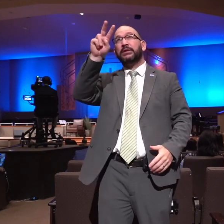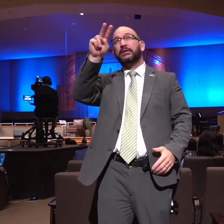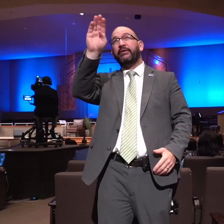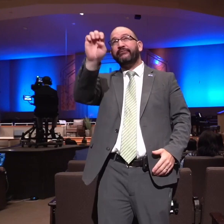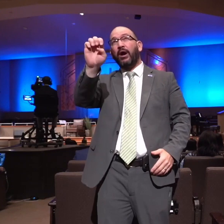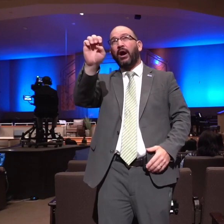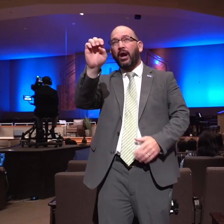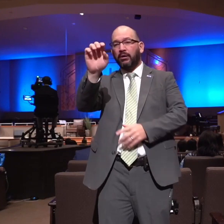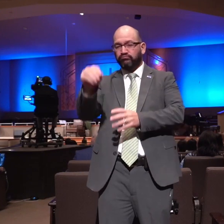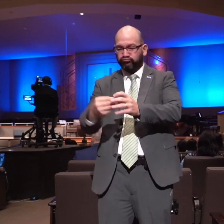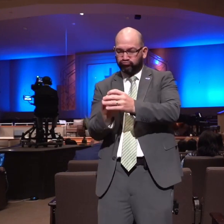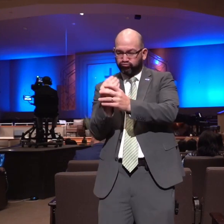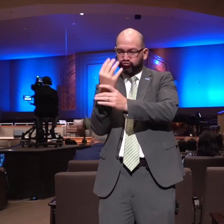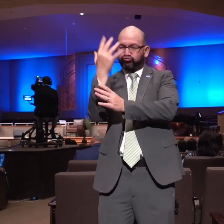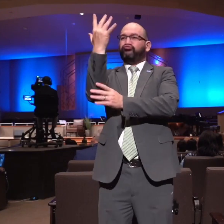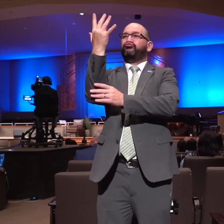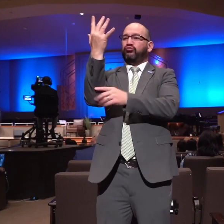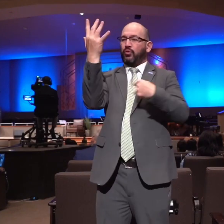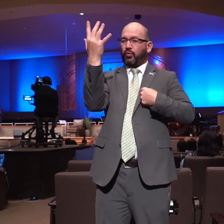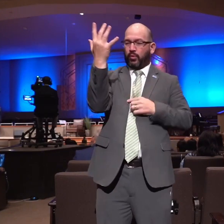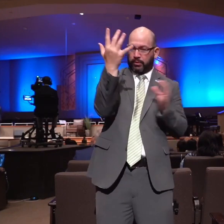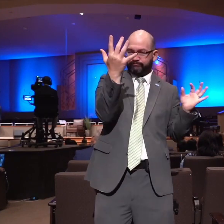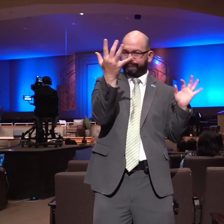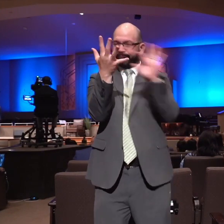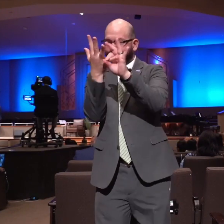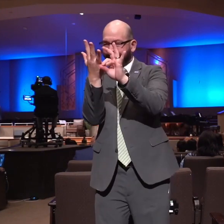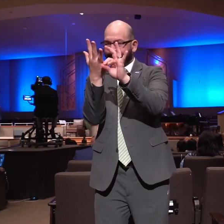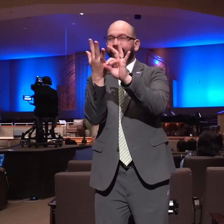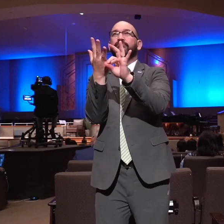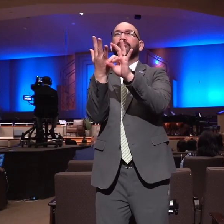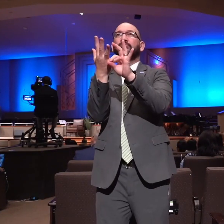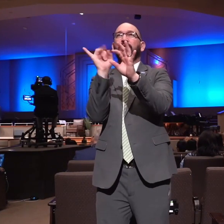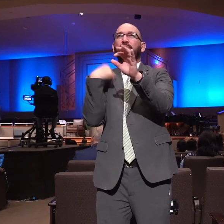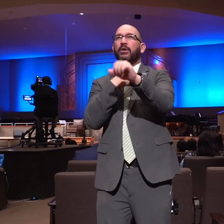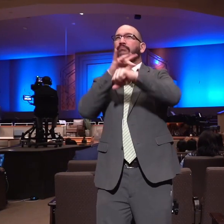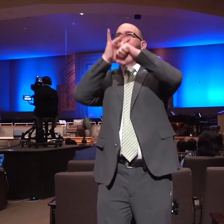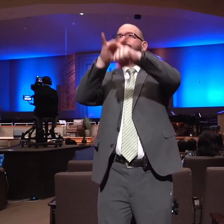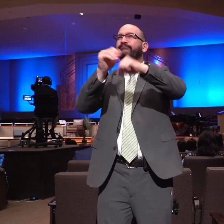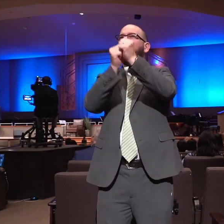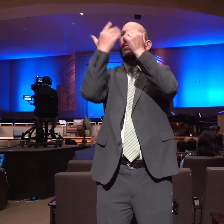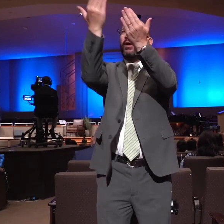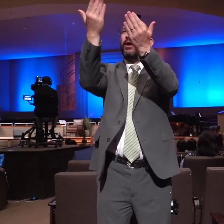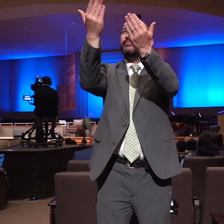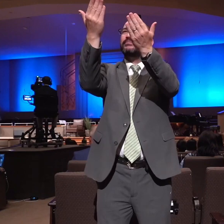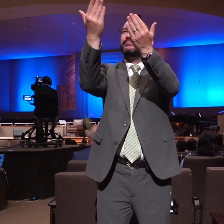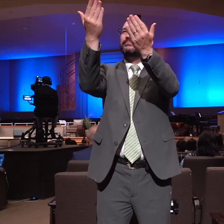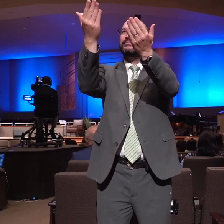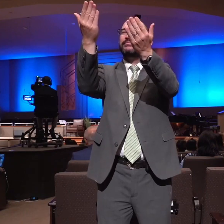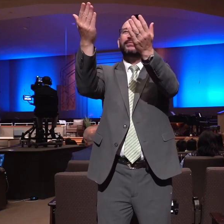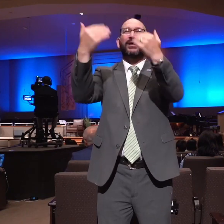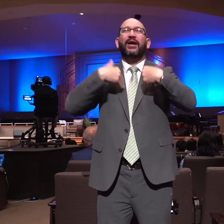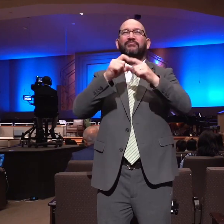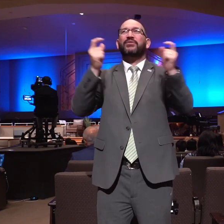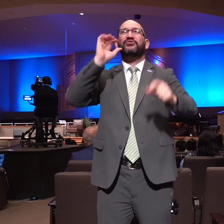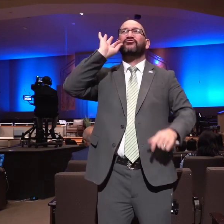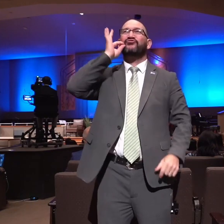branches he that abideth in me the same bringeth forth much fruit